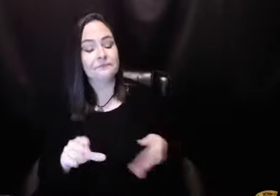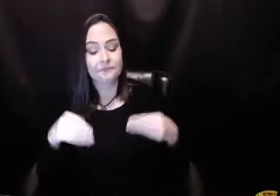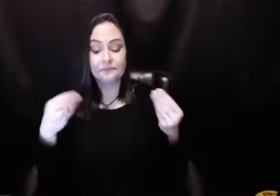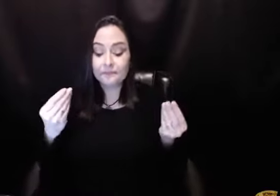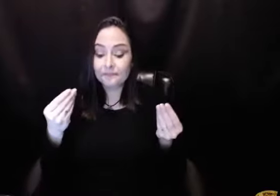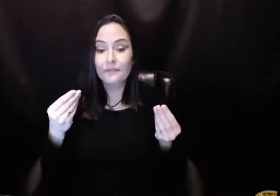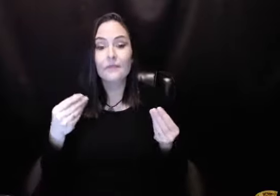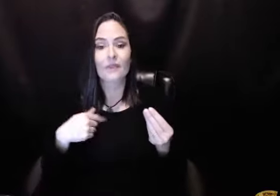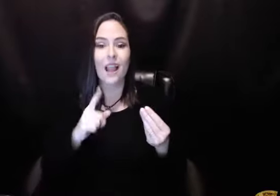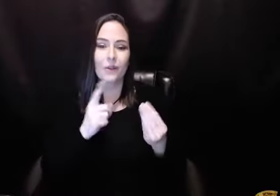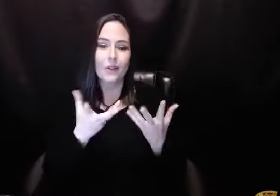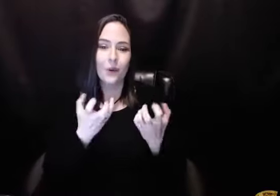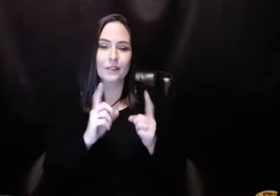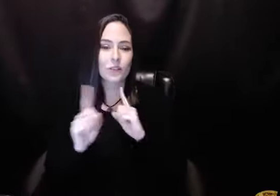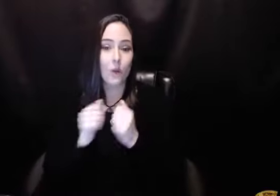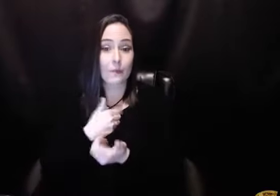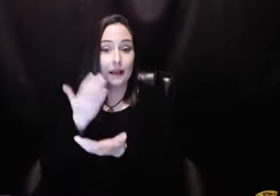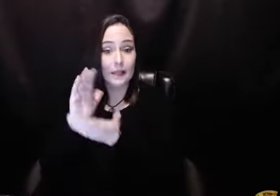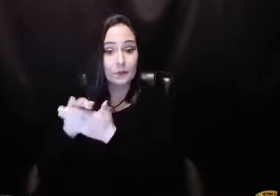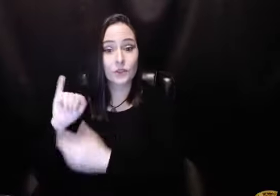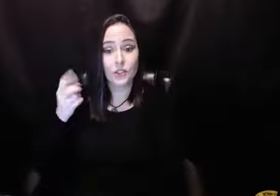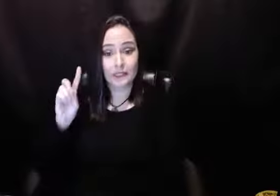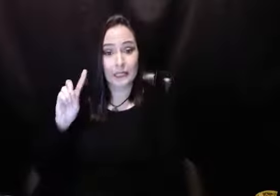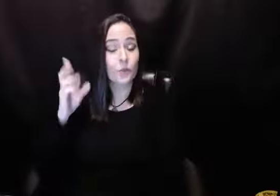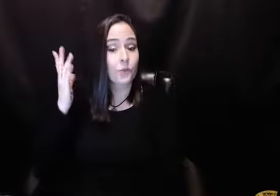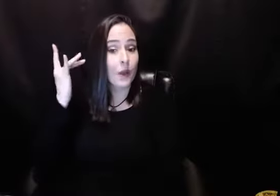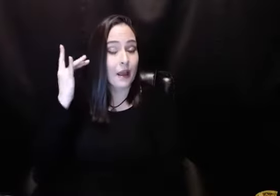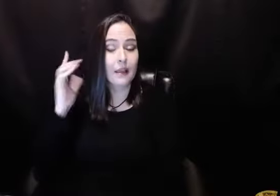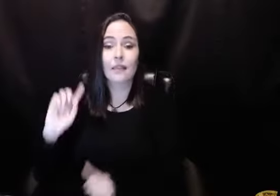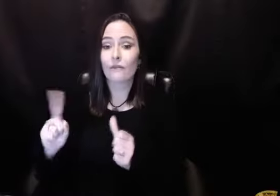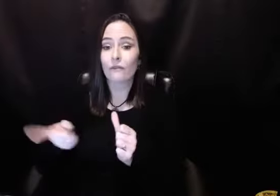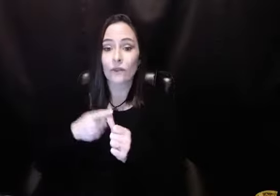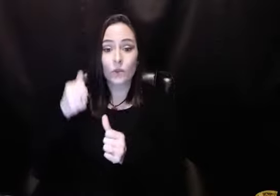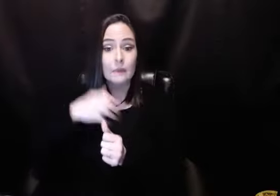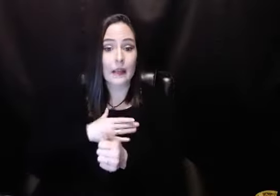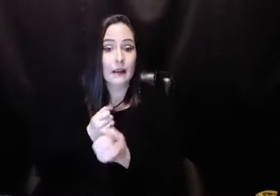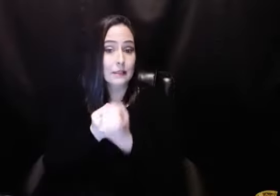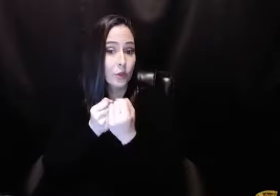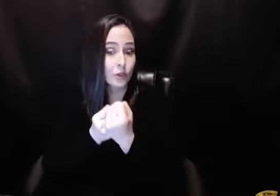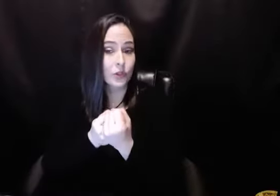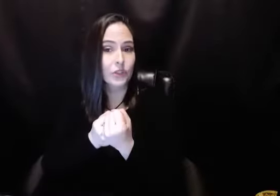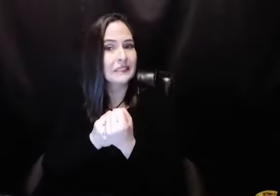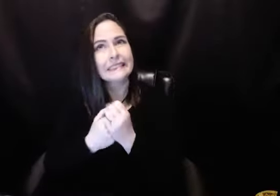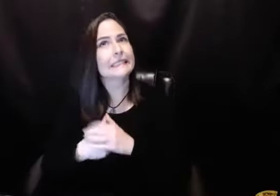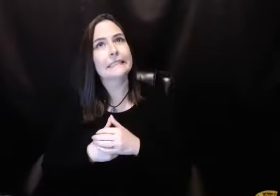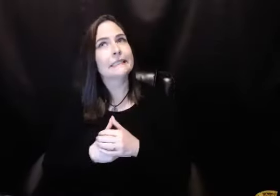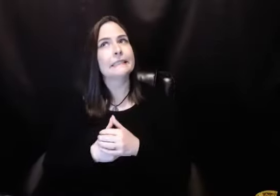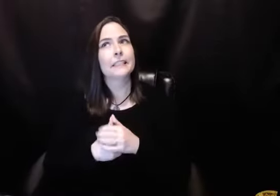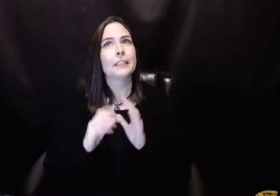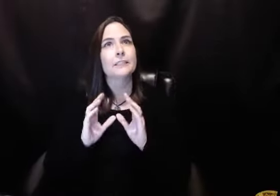When I got his letter, the reason I especially wanted to talk to J.D. about it was when I first, the first